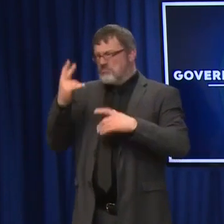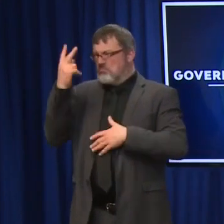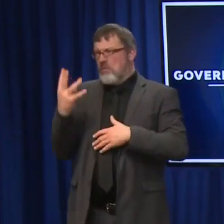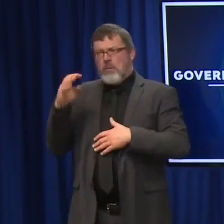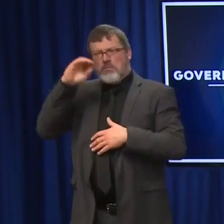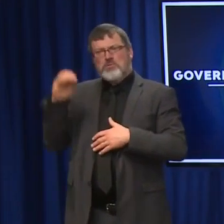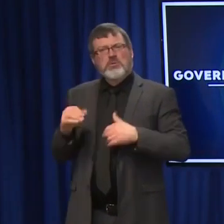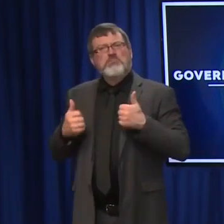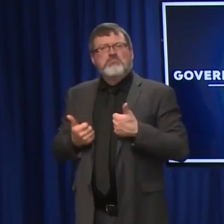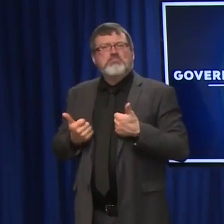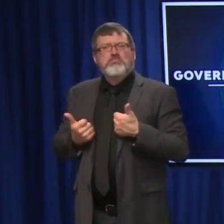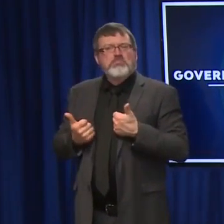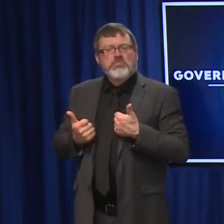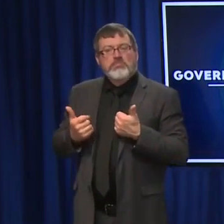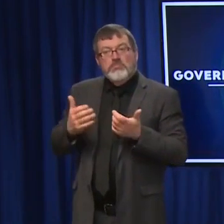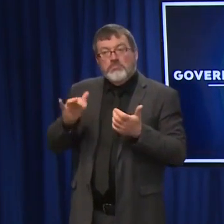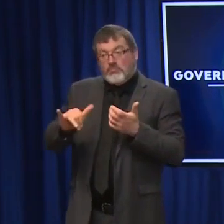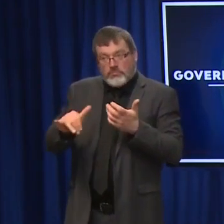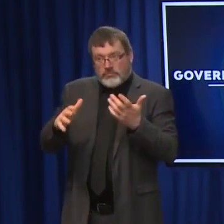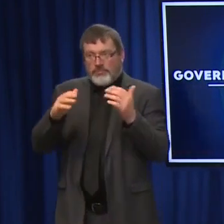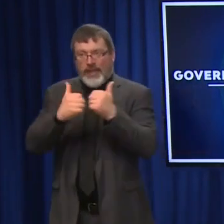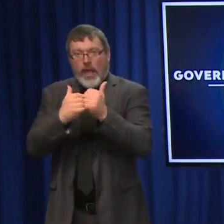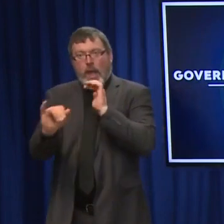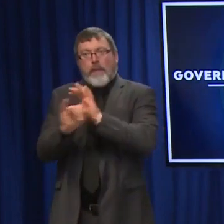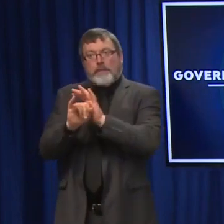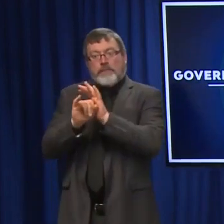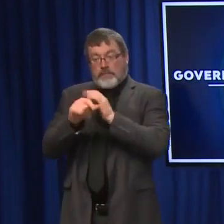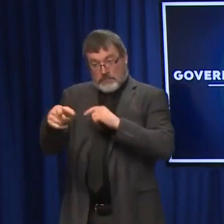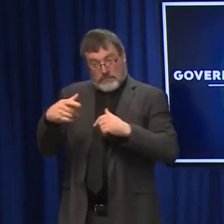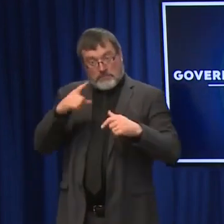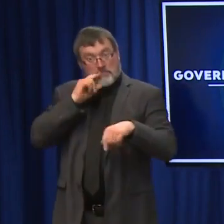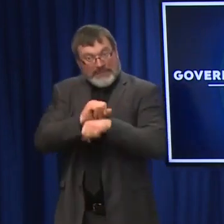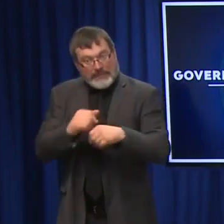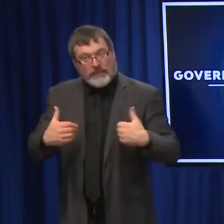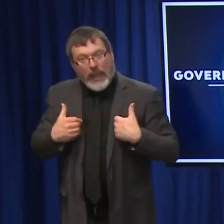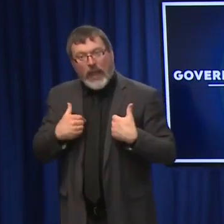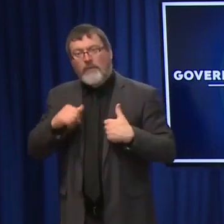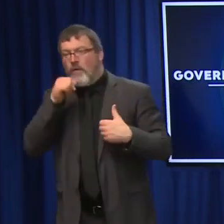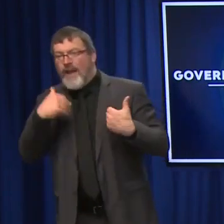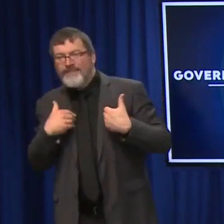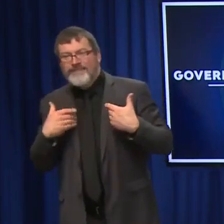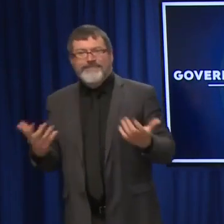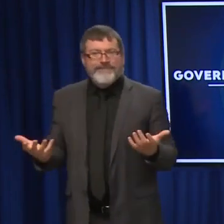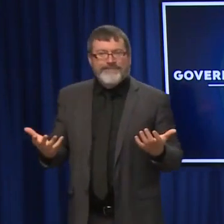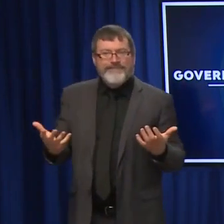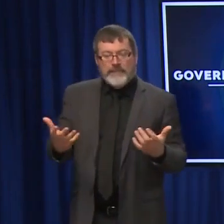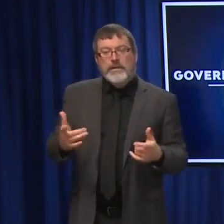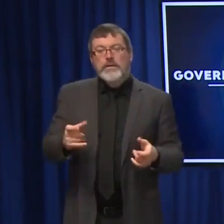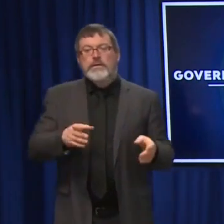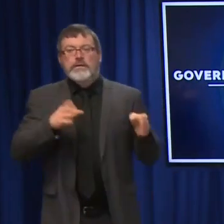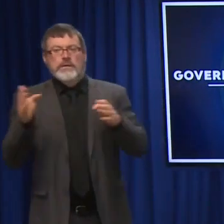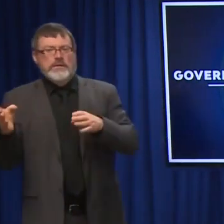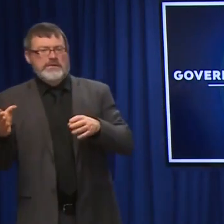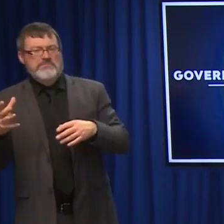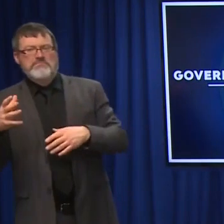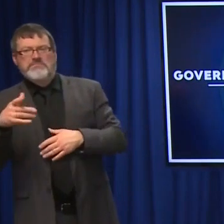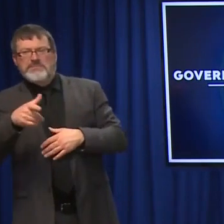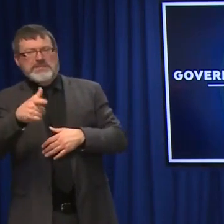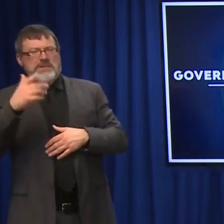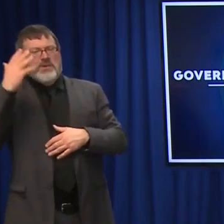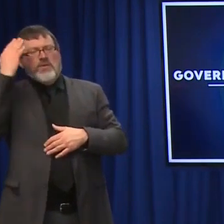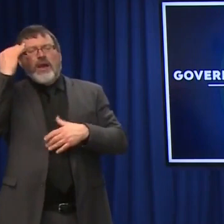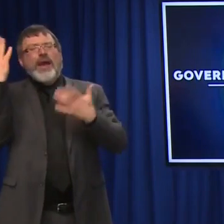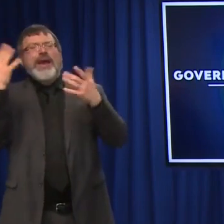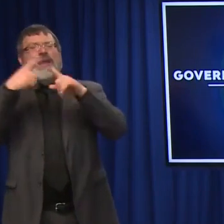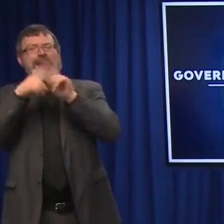-identify, not pre, but identify early on that they may have, you know, the COVID. What's the difference there? Is it the viral load, Dr. Chan? Oh, I was